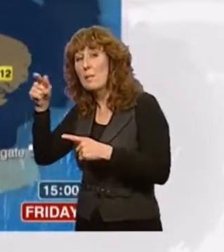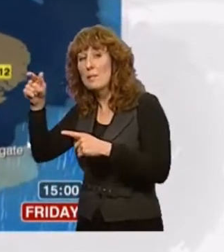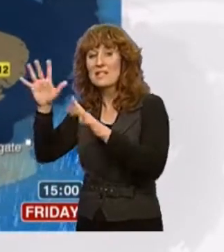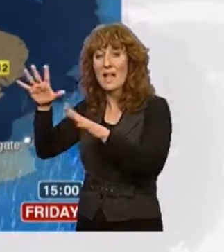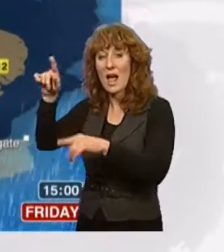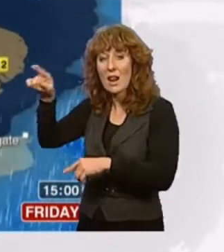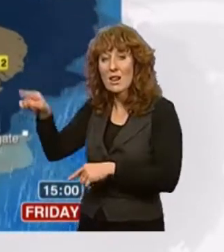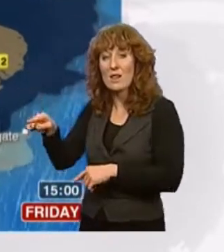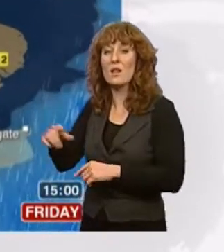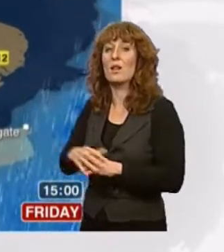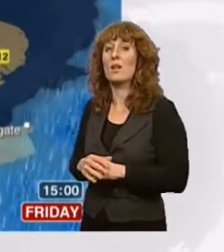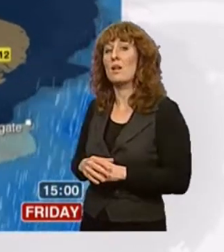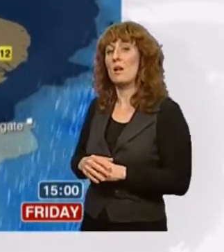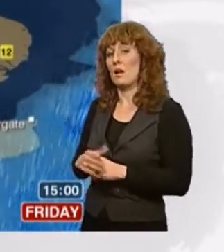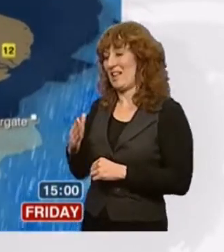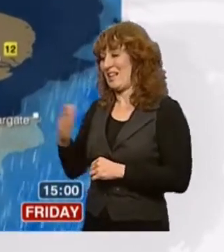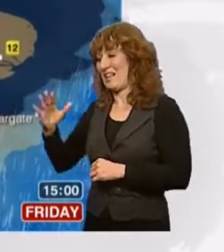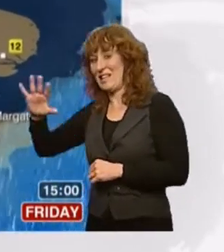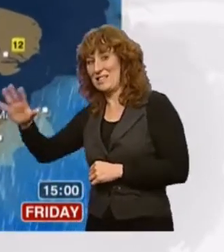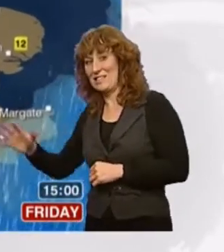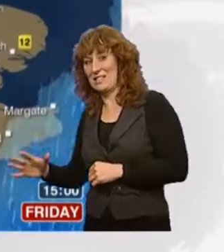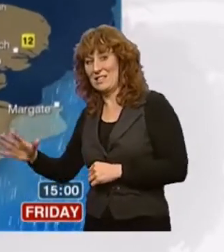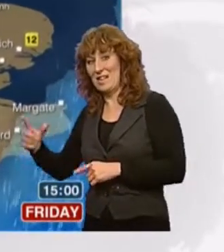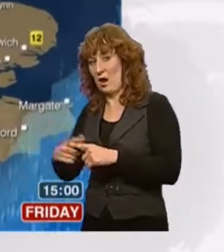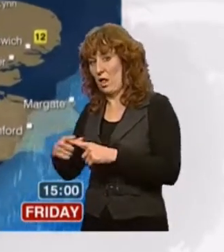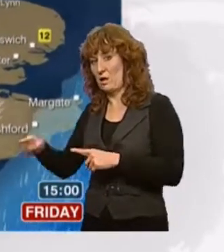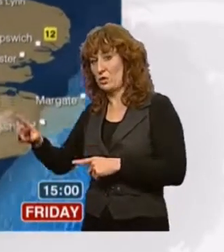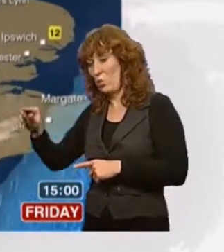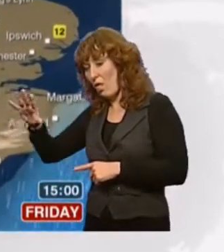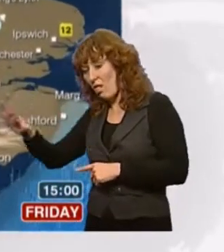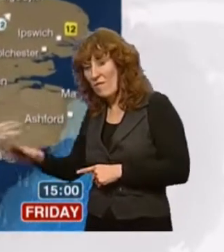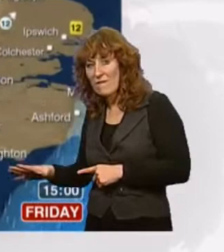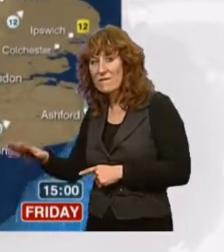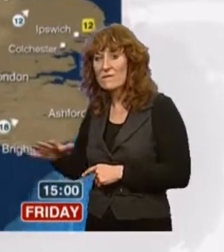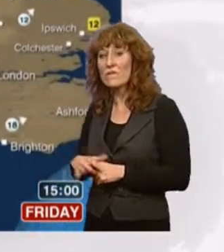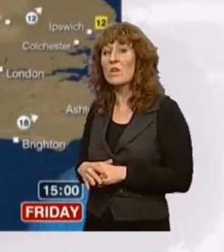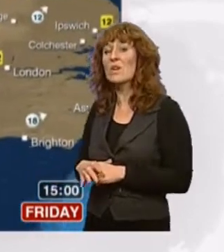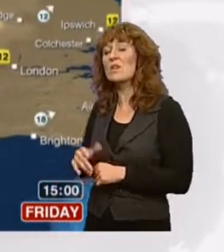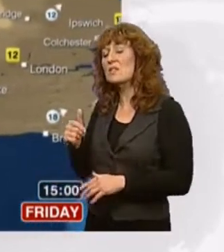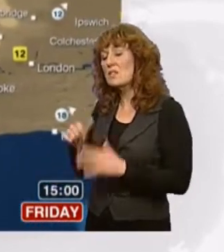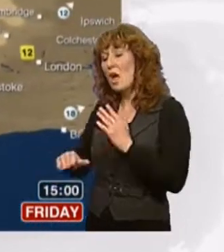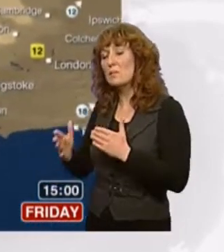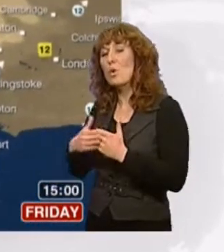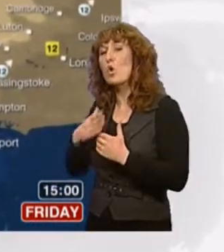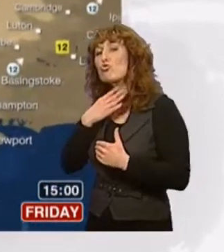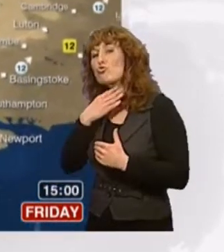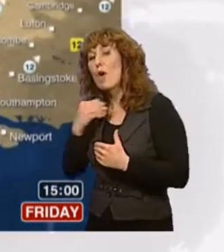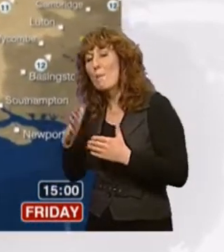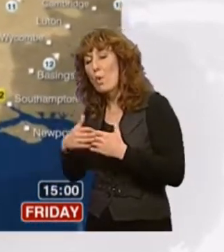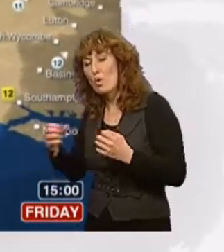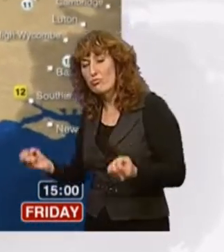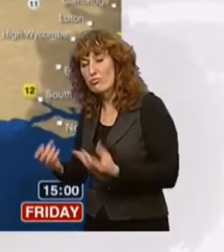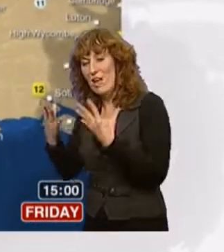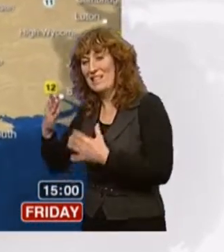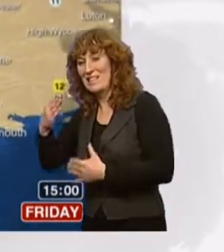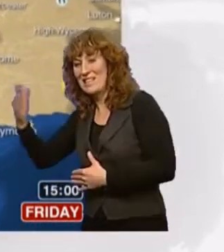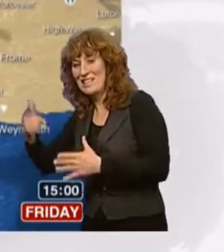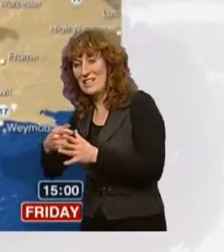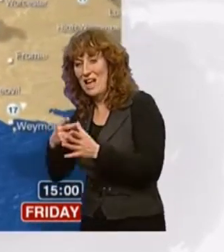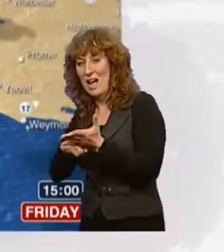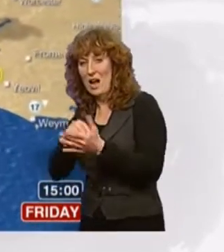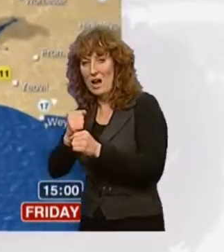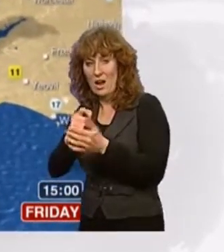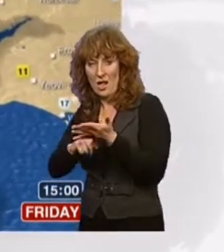Lincolnshire, some sunshine to be enjoyed through the afternoon and things turn drier and eventually brighter across east Anglia and the